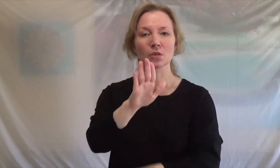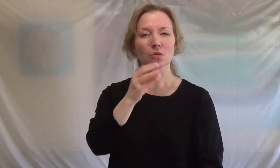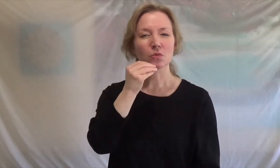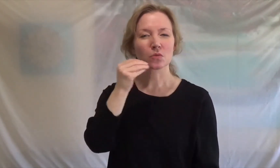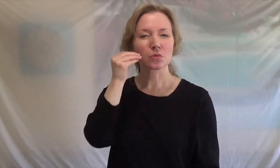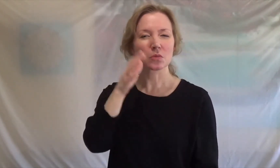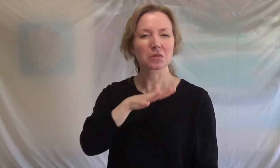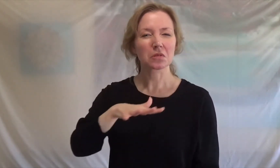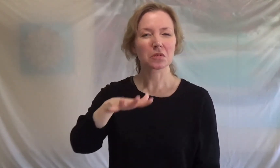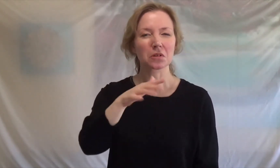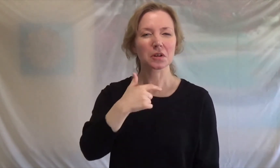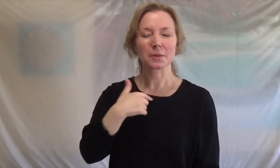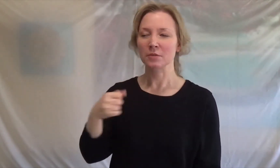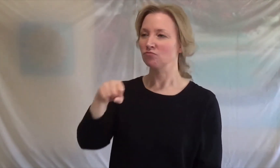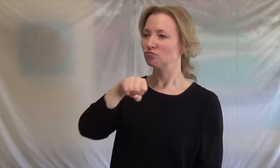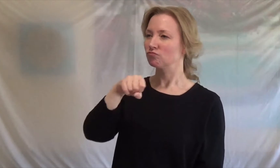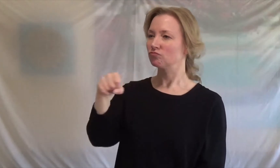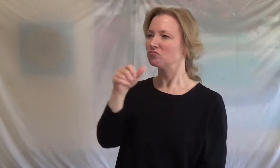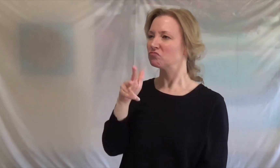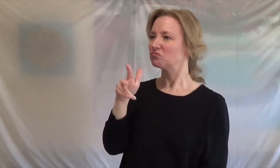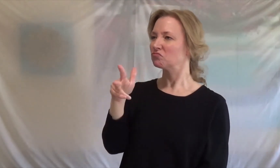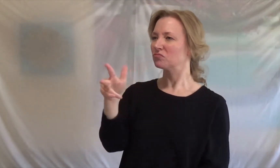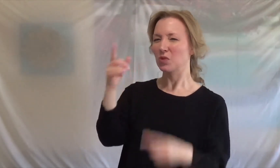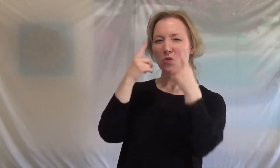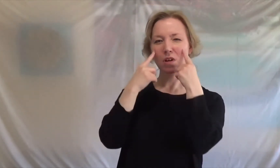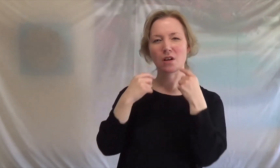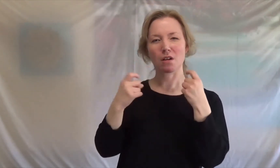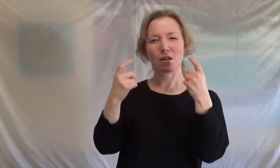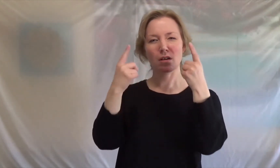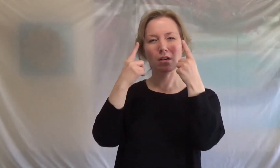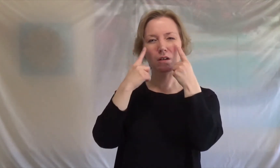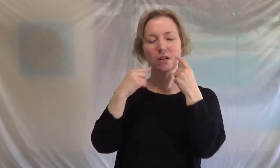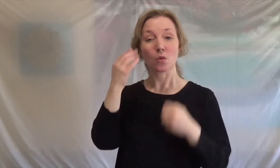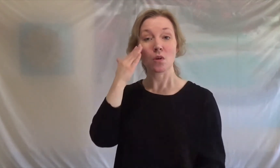suburbs, crying cause you weren't around